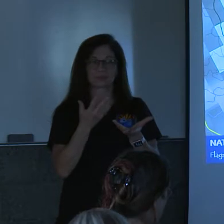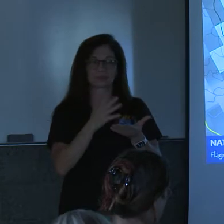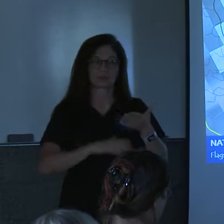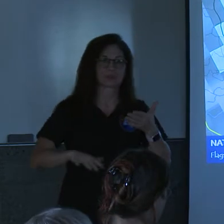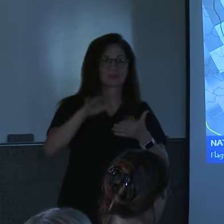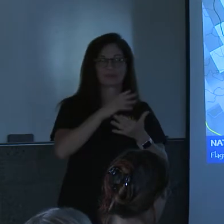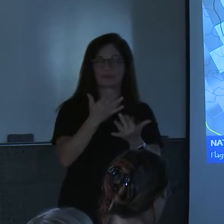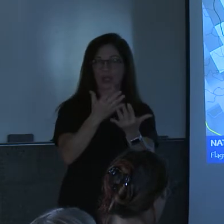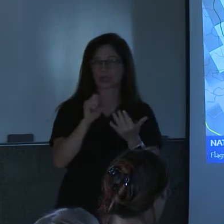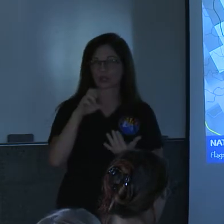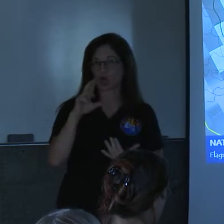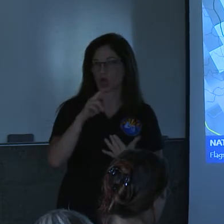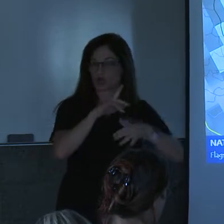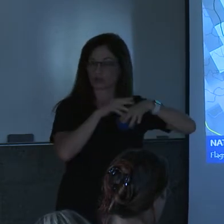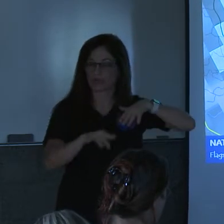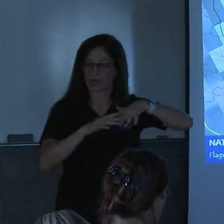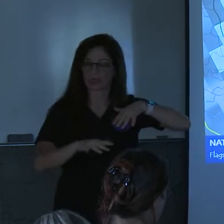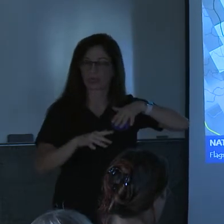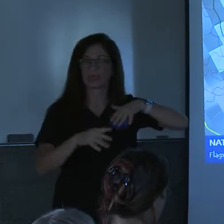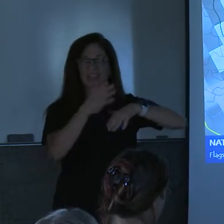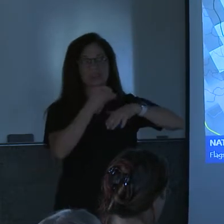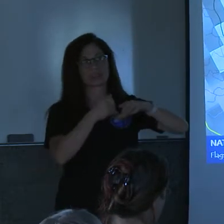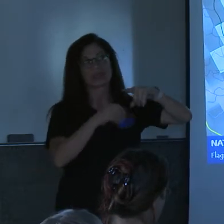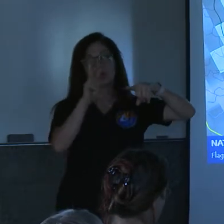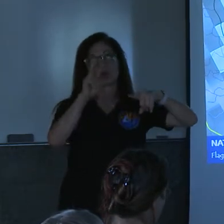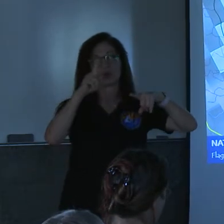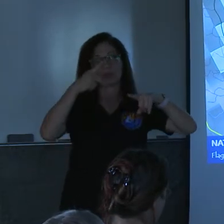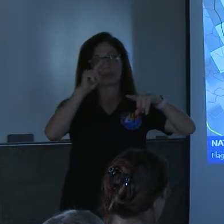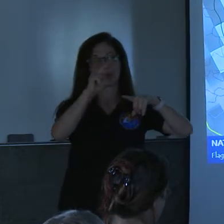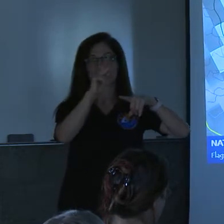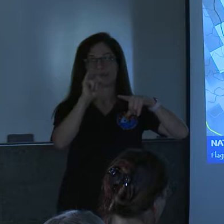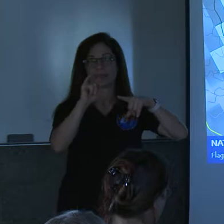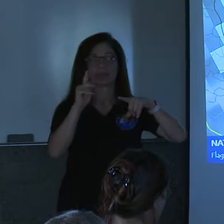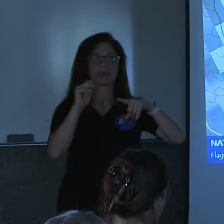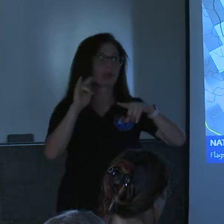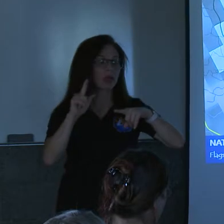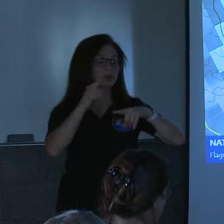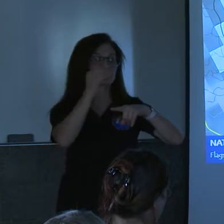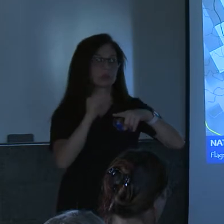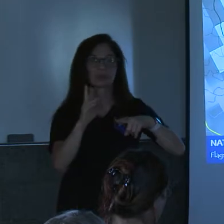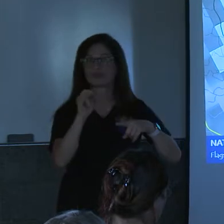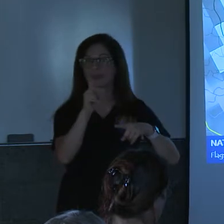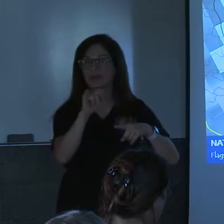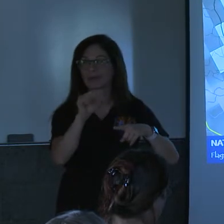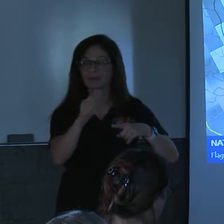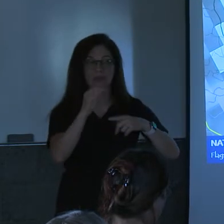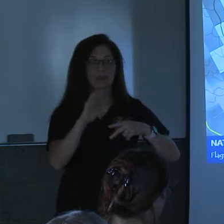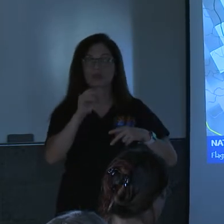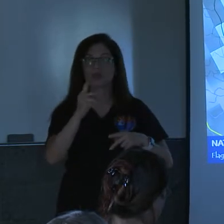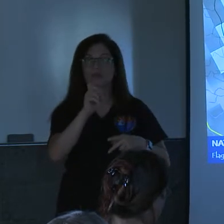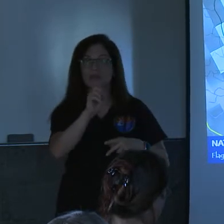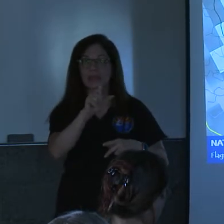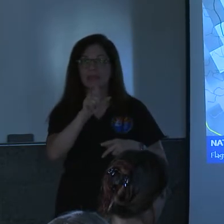drainages here from uh just south of wapaki trails brandes copeland they were all impacted